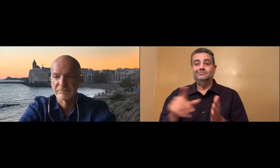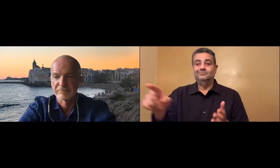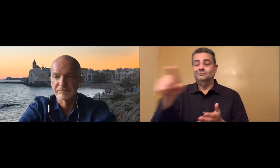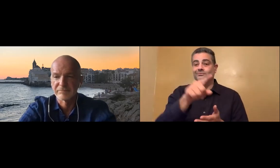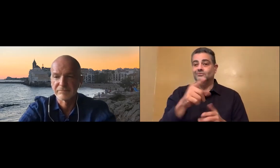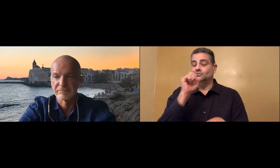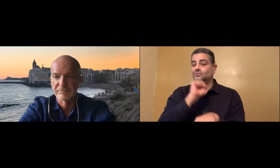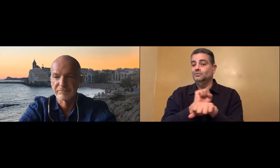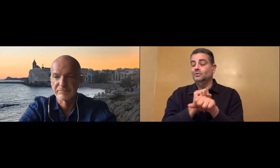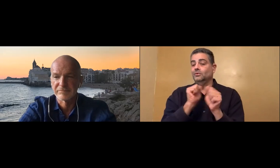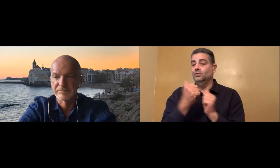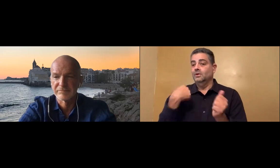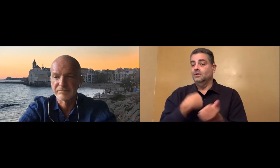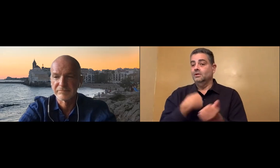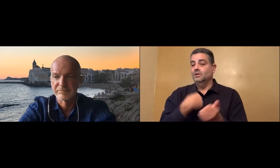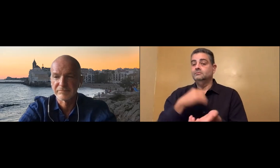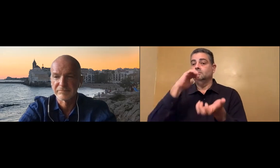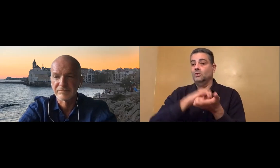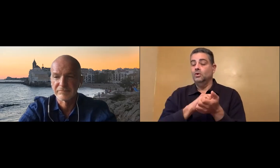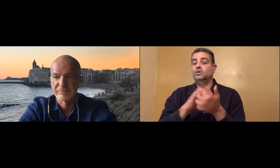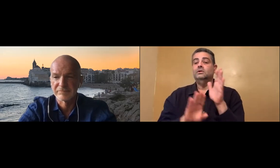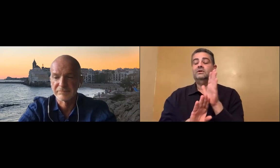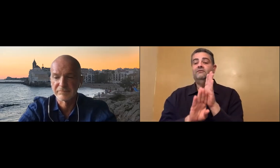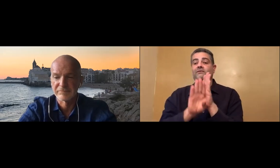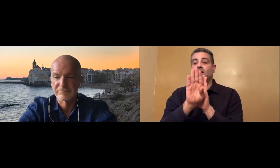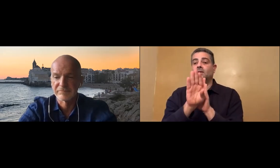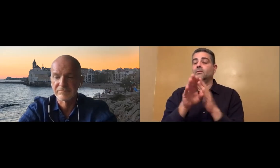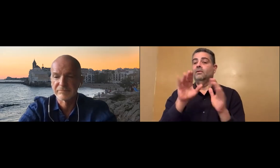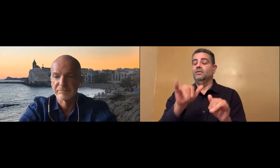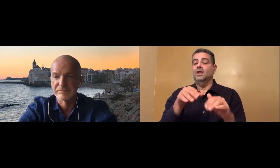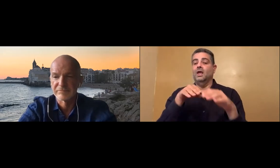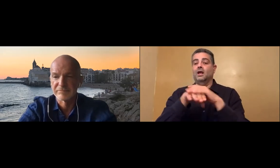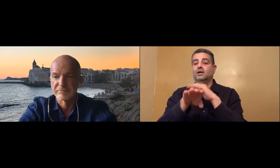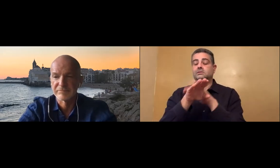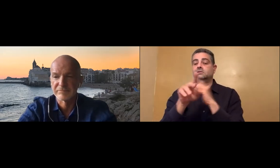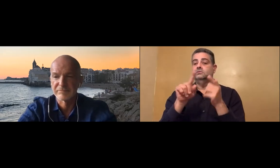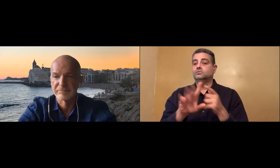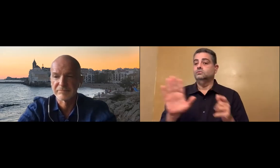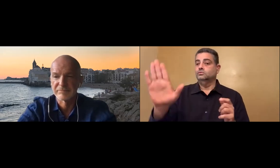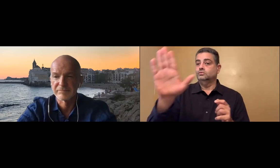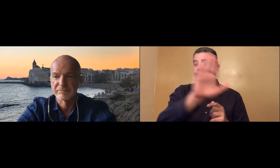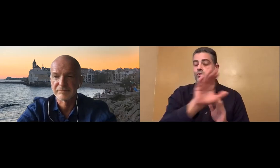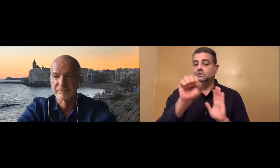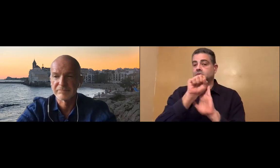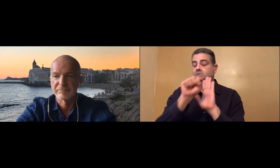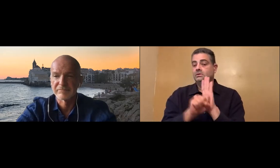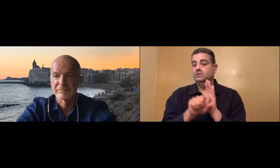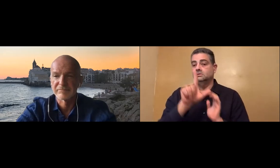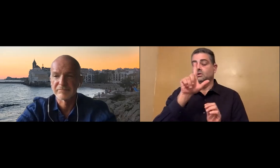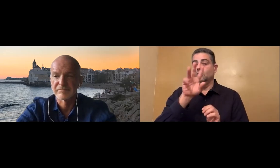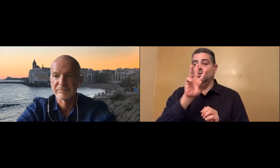It's one of the reasons why we're here today. It asks you to partner with us. To develop